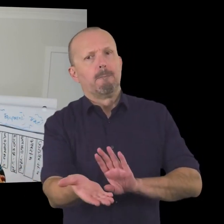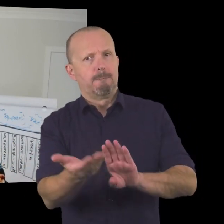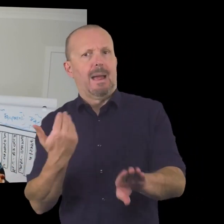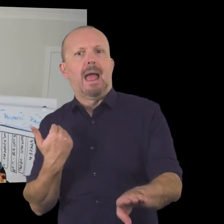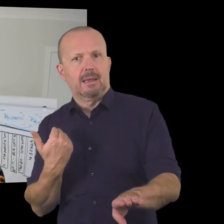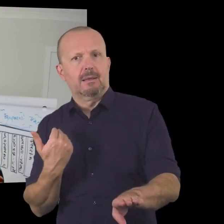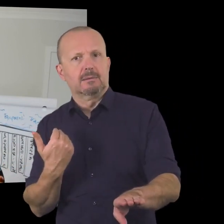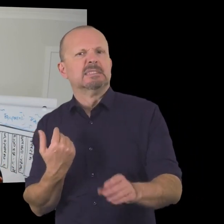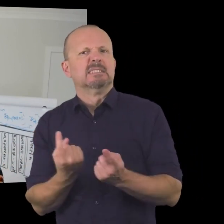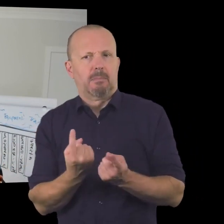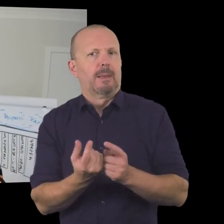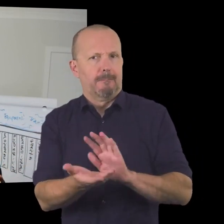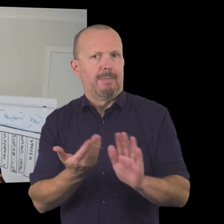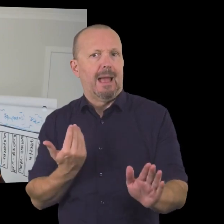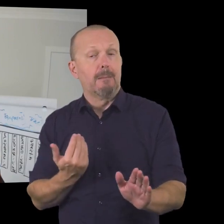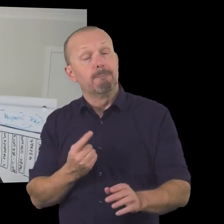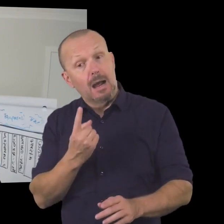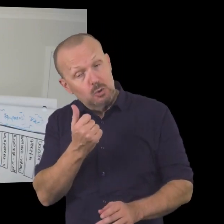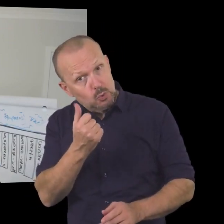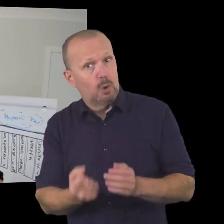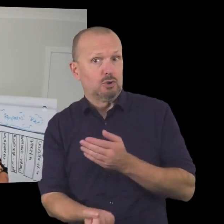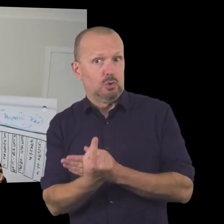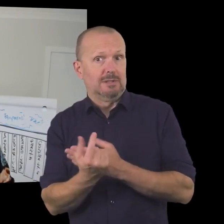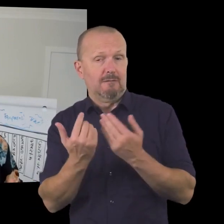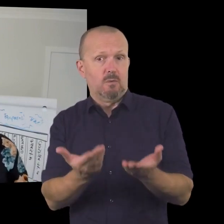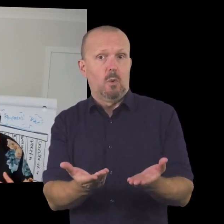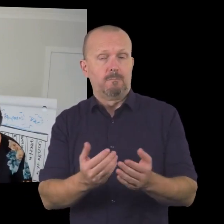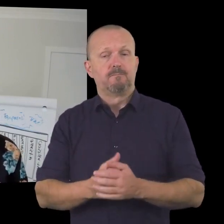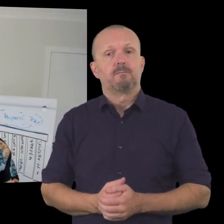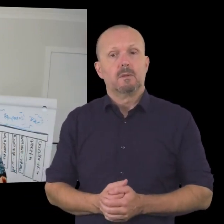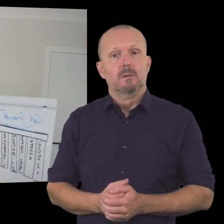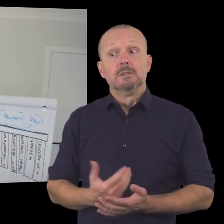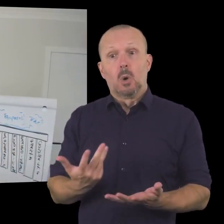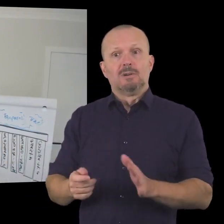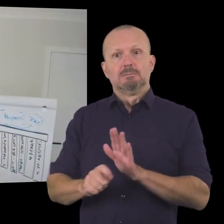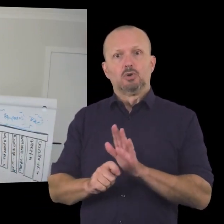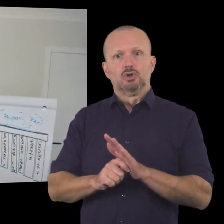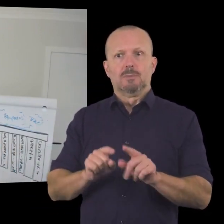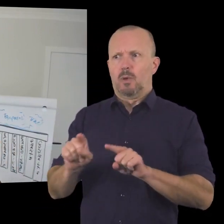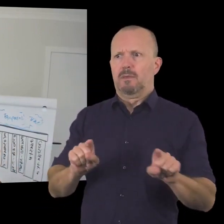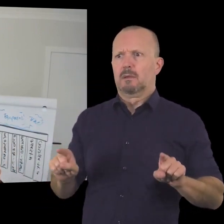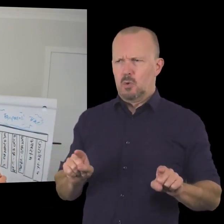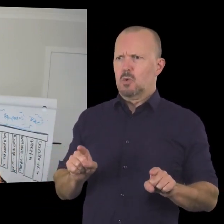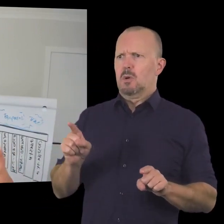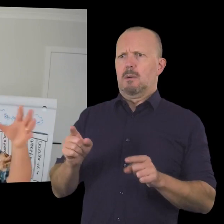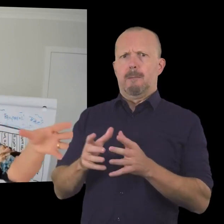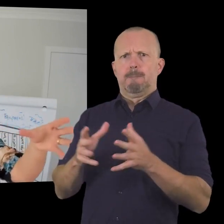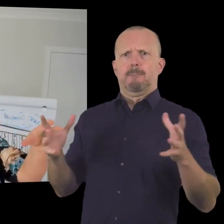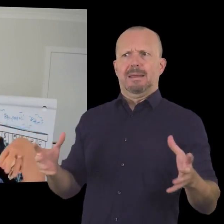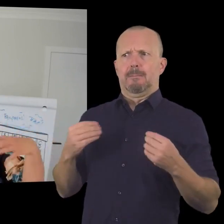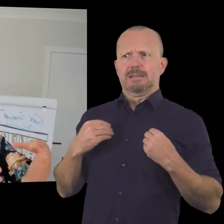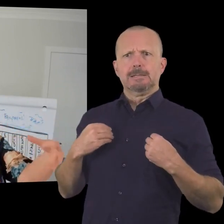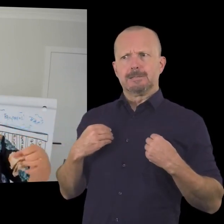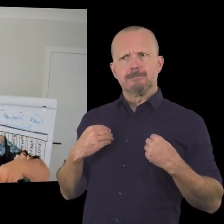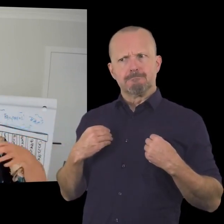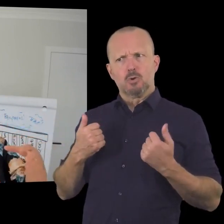opportunity for community and not-for-profit organizations so what sometimes happens with sponsorship is we look around our community and we think oh that's a big